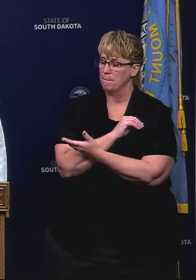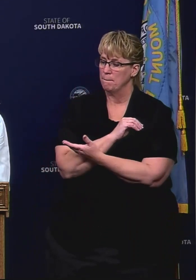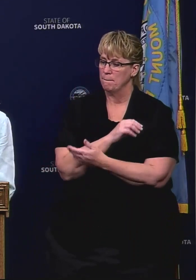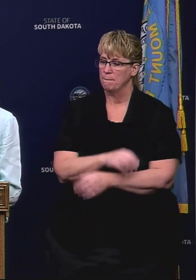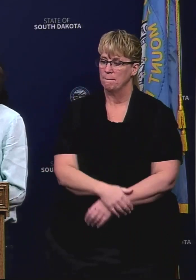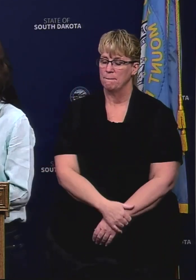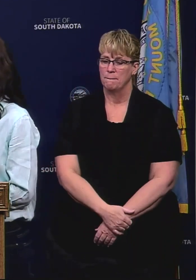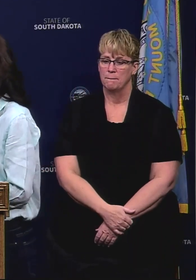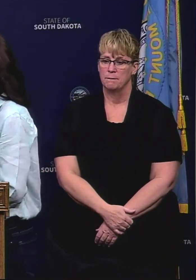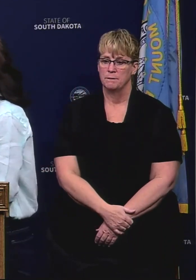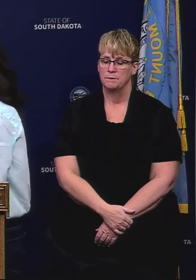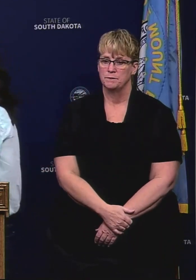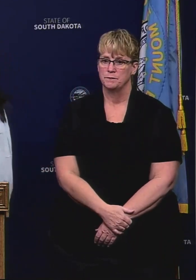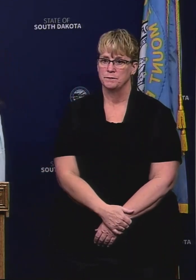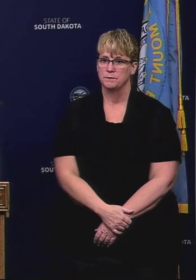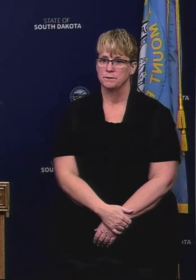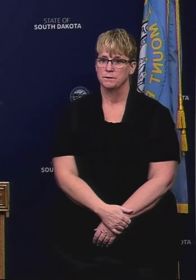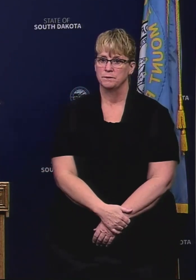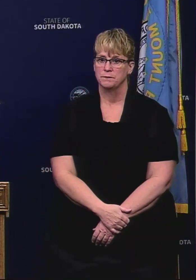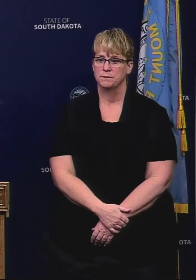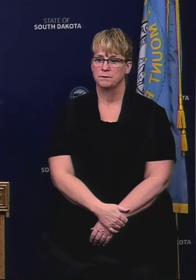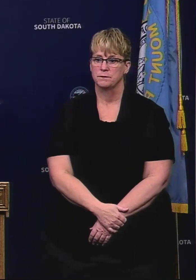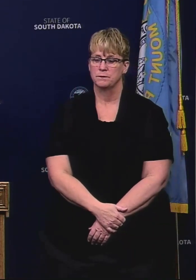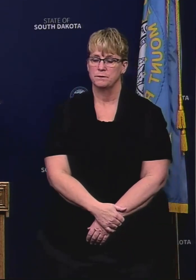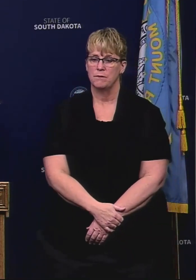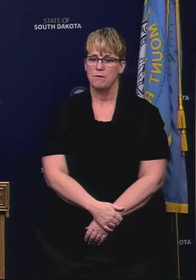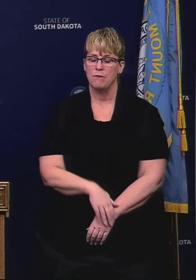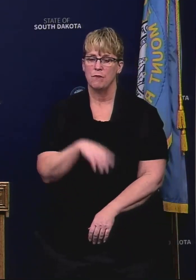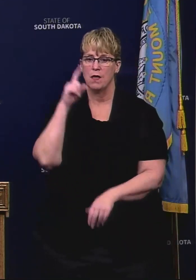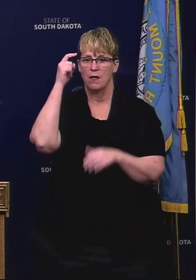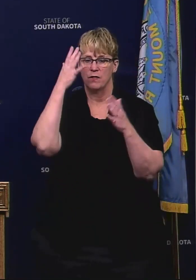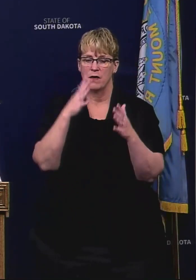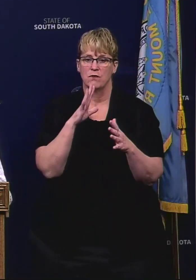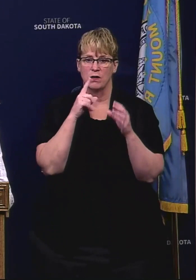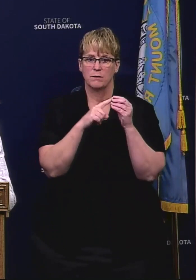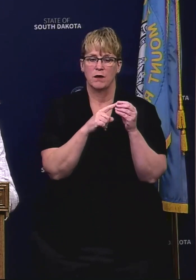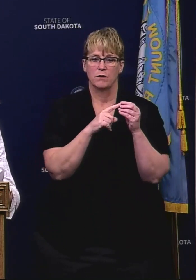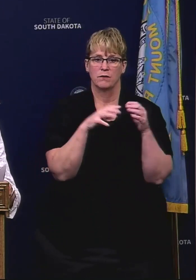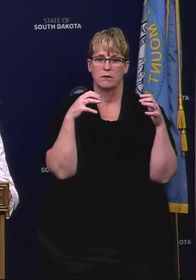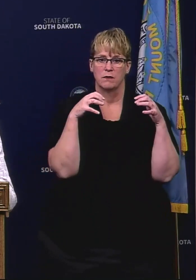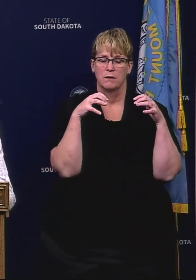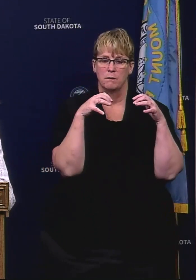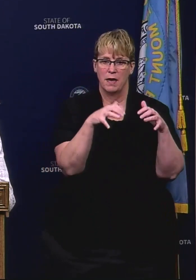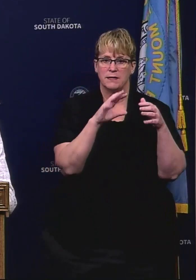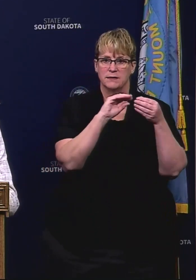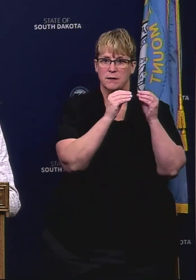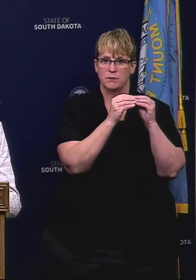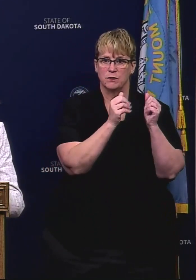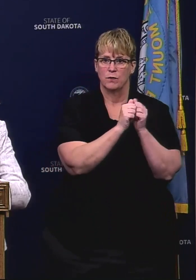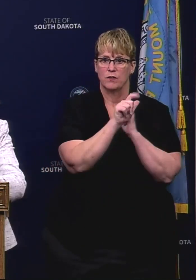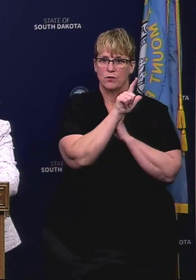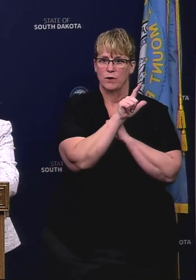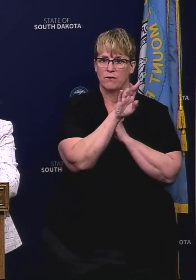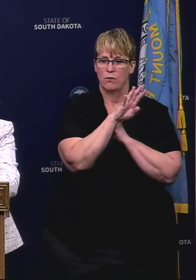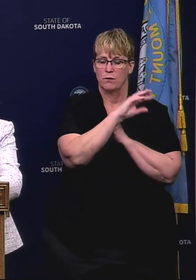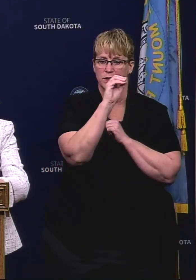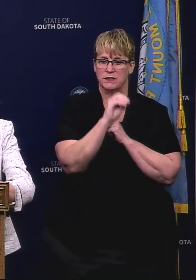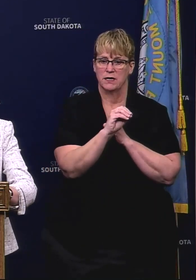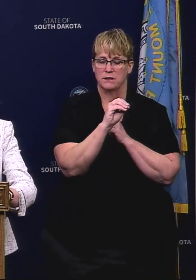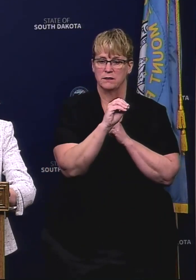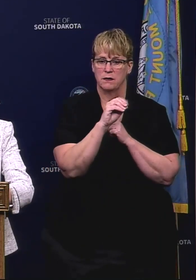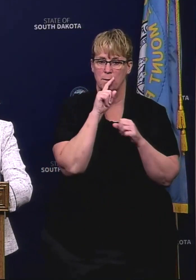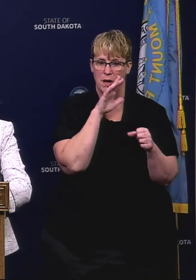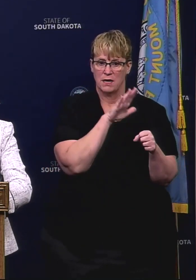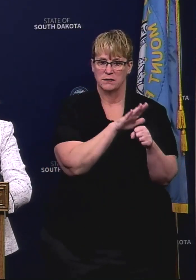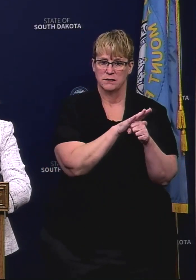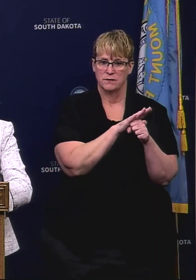Kim, the governor cited the mass testing numbers at Smithfield with the 24% positive out